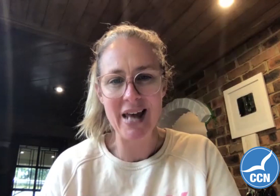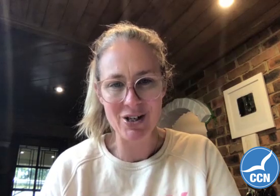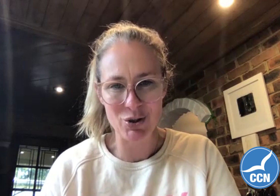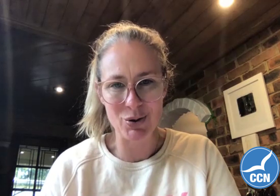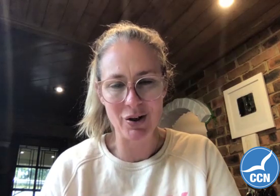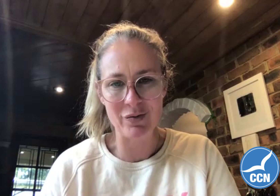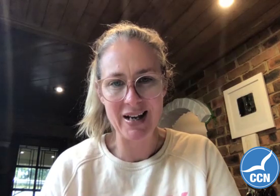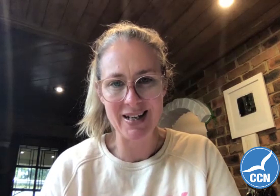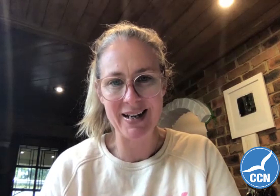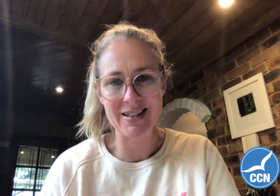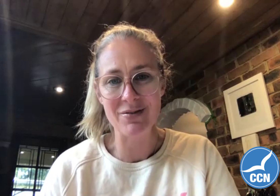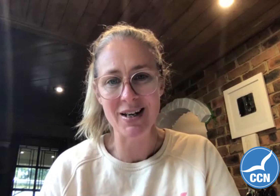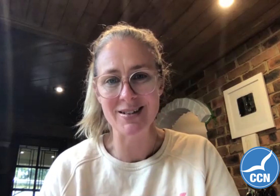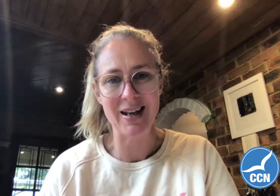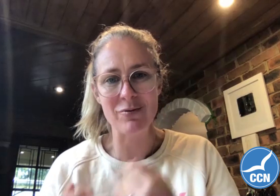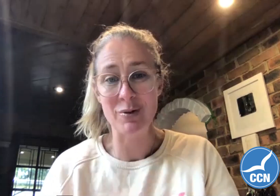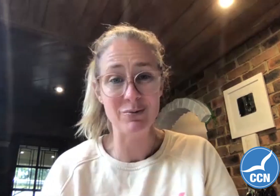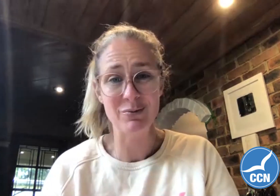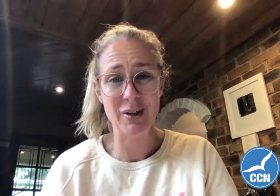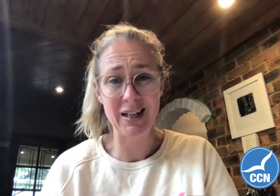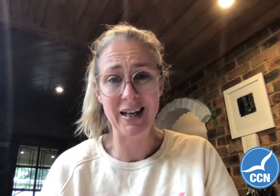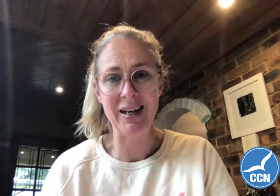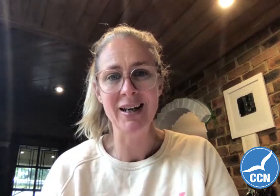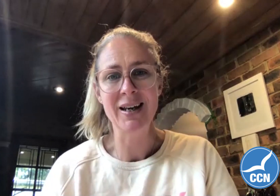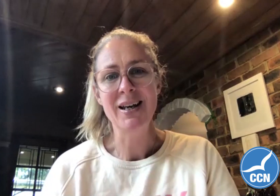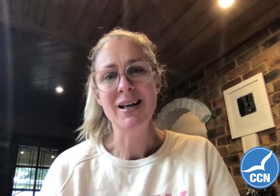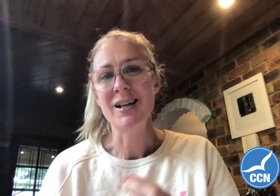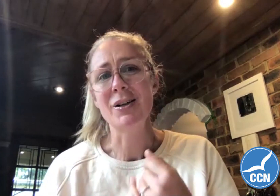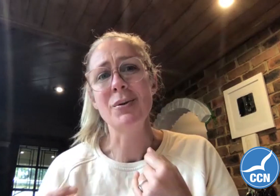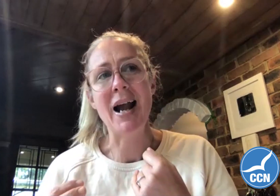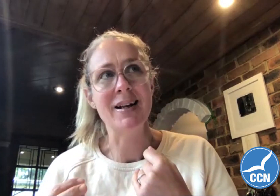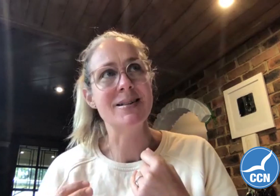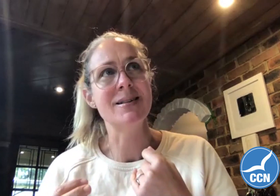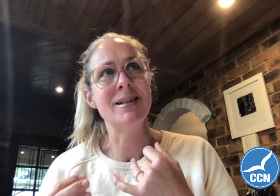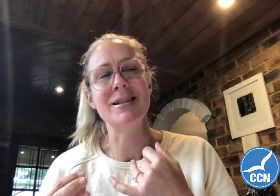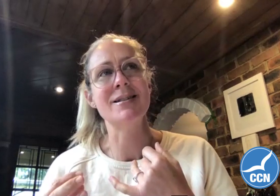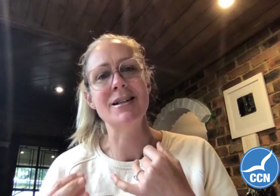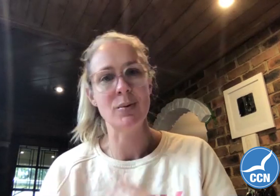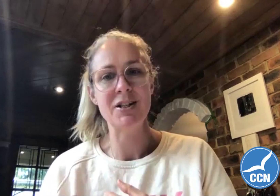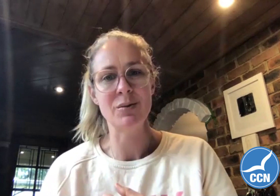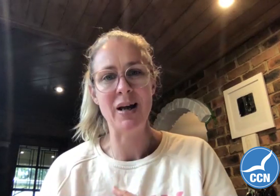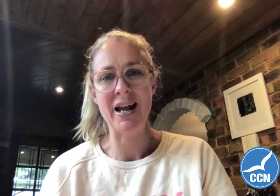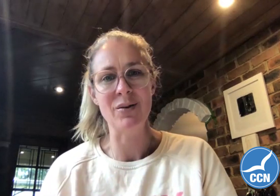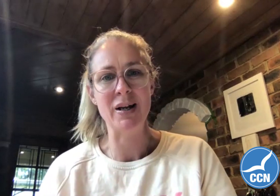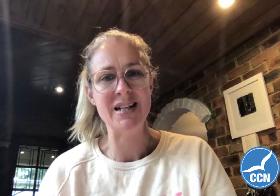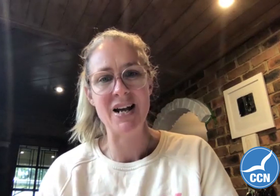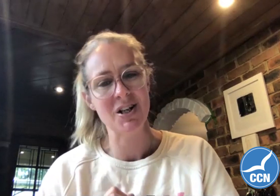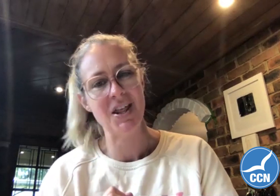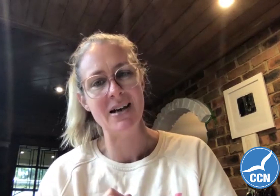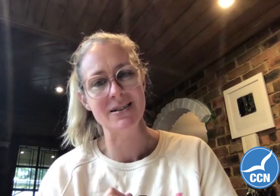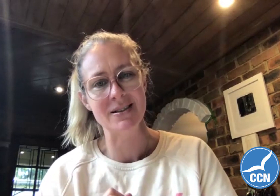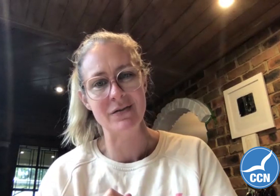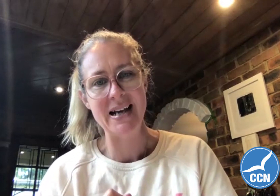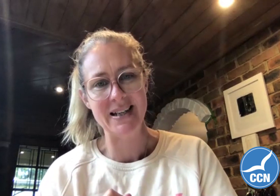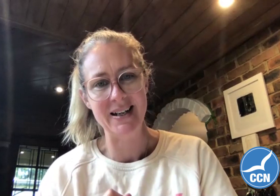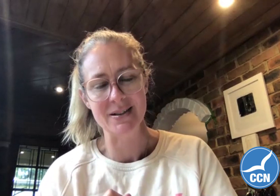Like are we that short on vaccines? Has the government really created this situation where we're down to